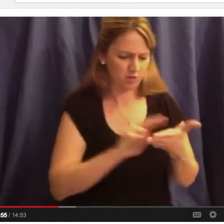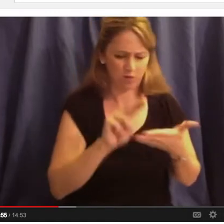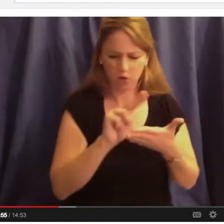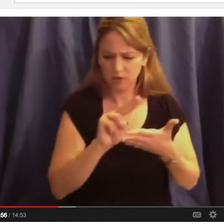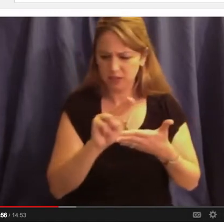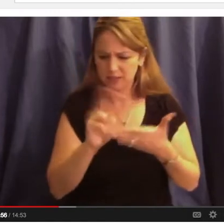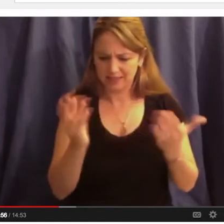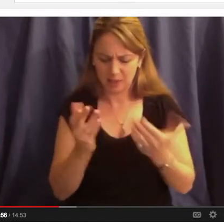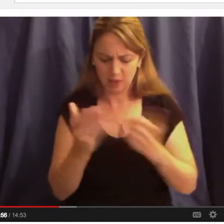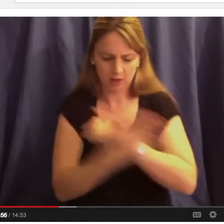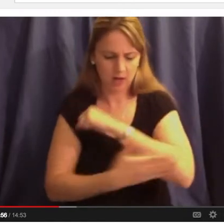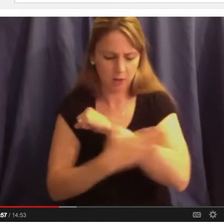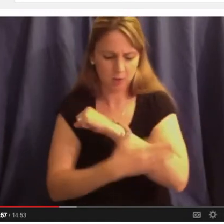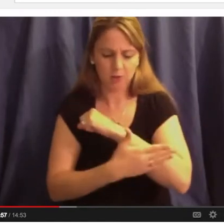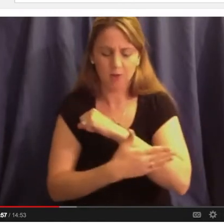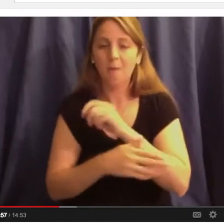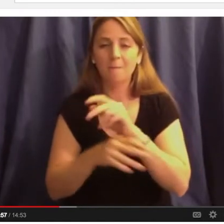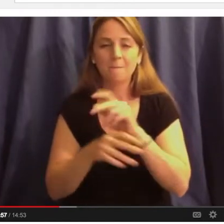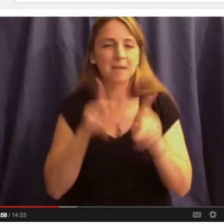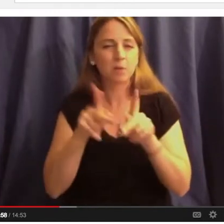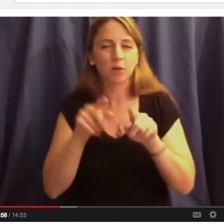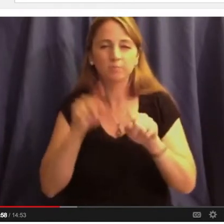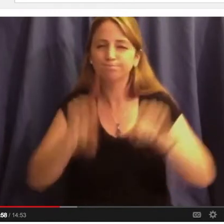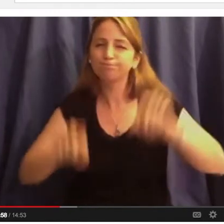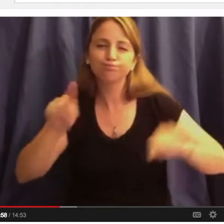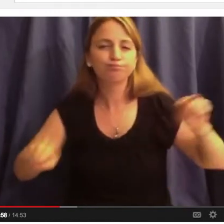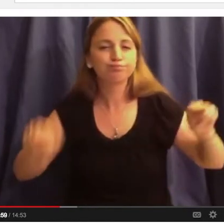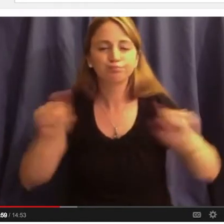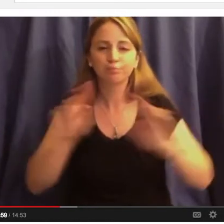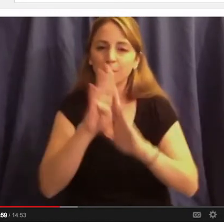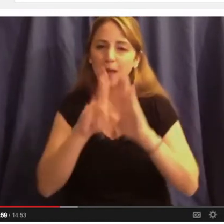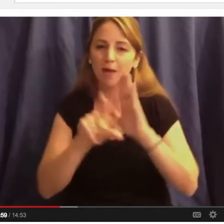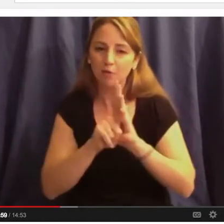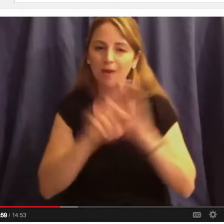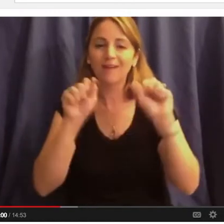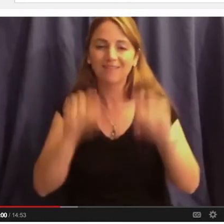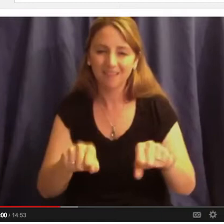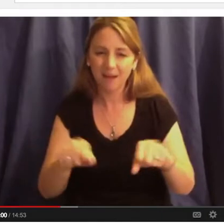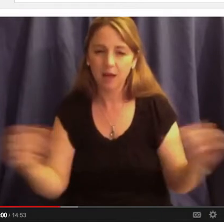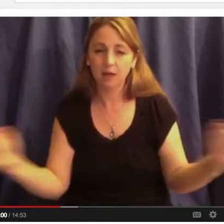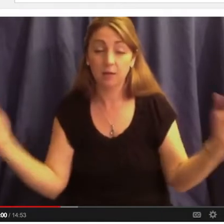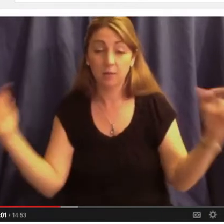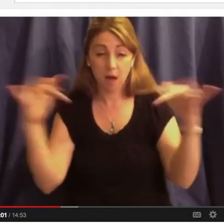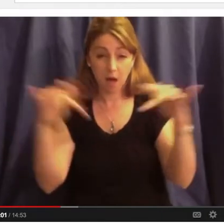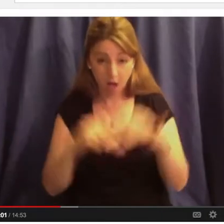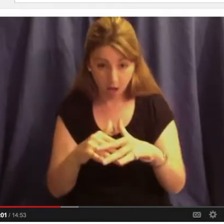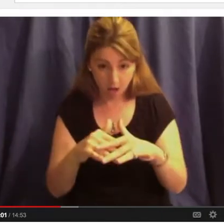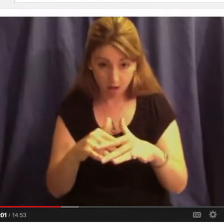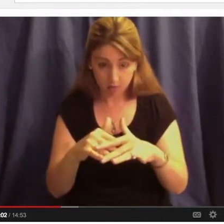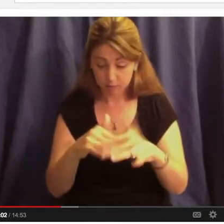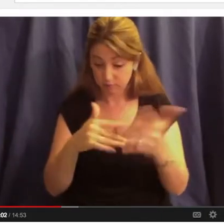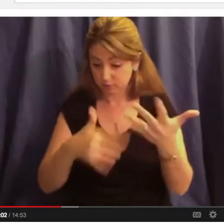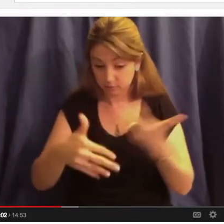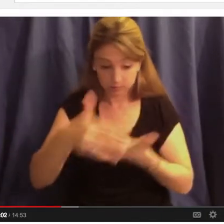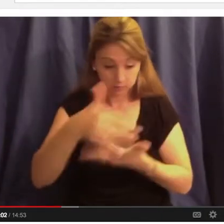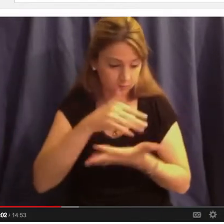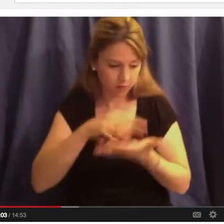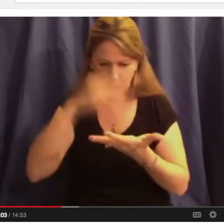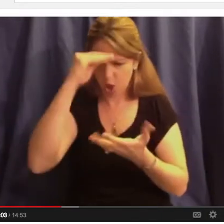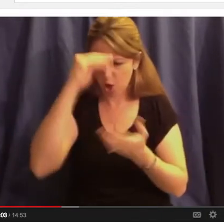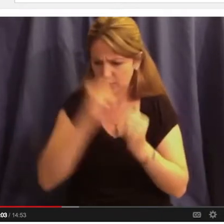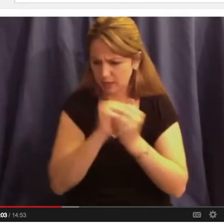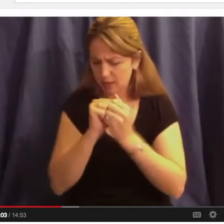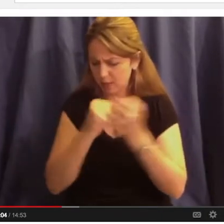come and learn and learn to work together and learn to become leaders and to support each other in that experience?